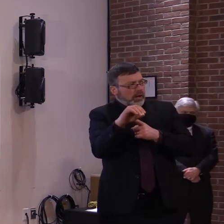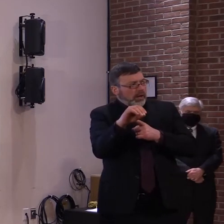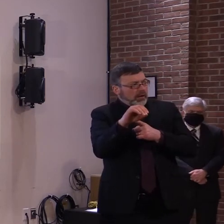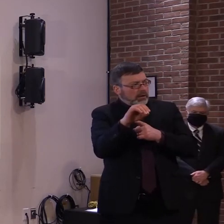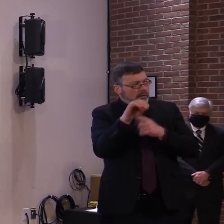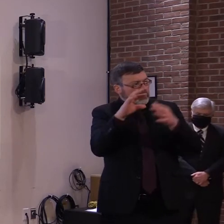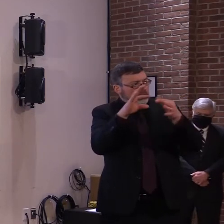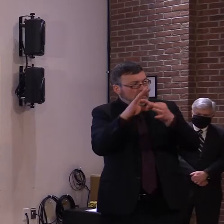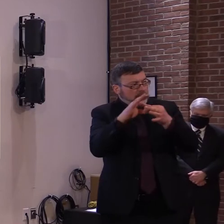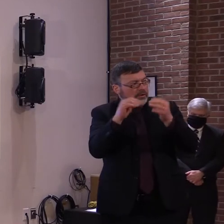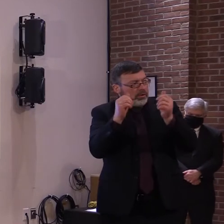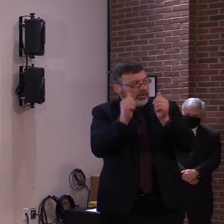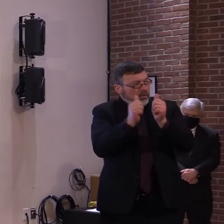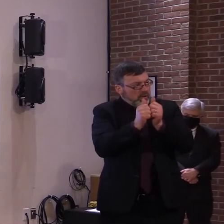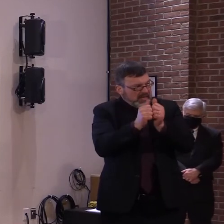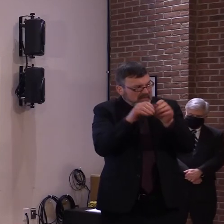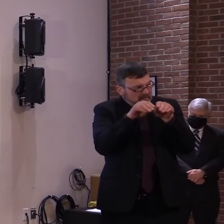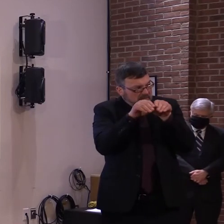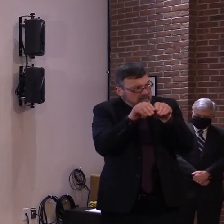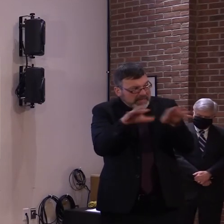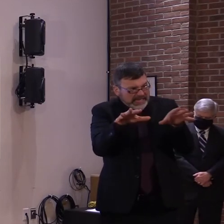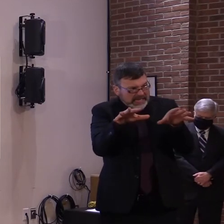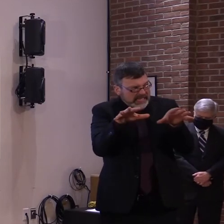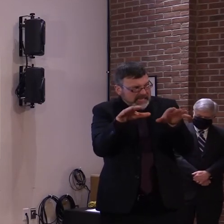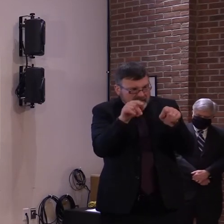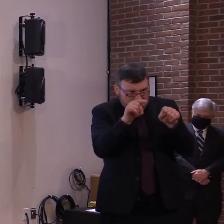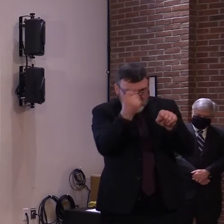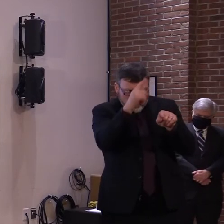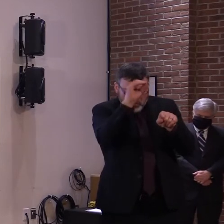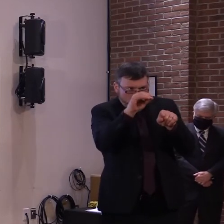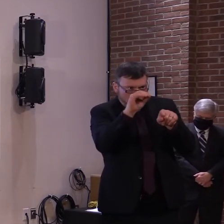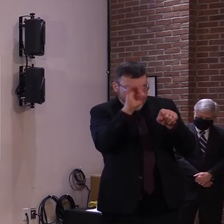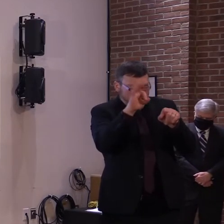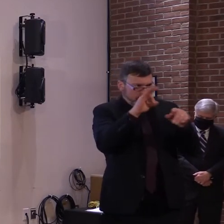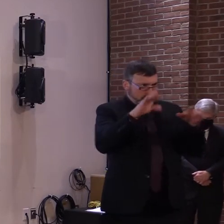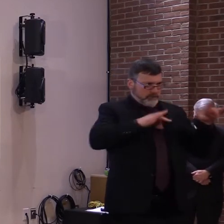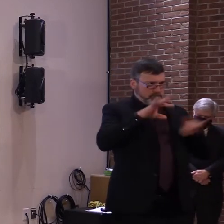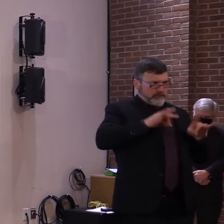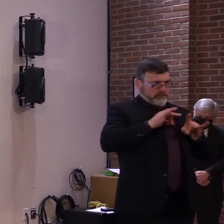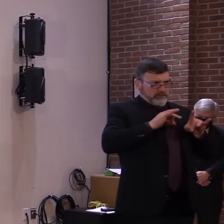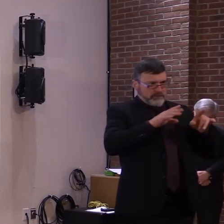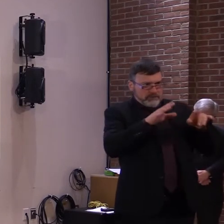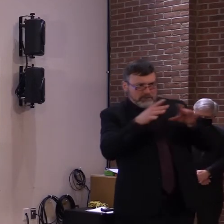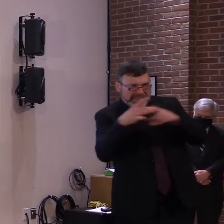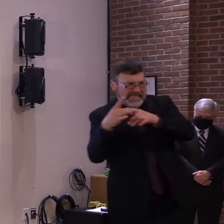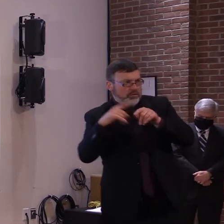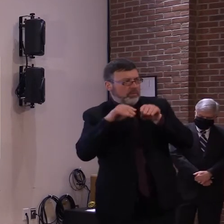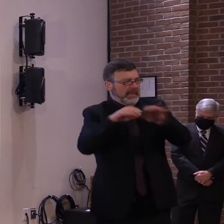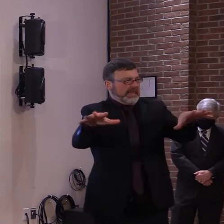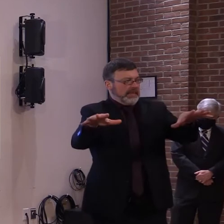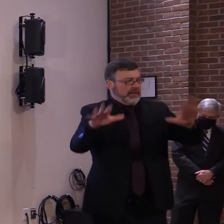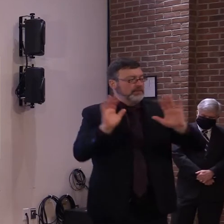So either many are not part of one or we haven't found out that they are.